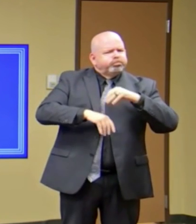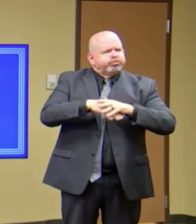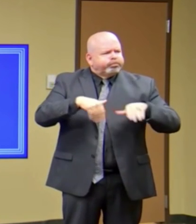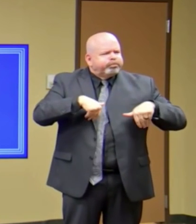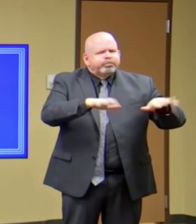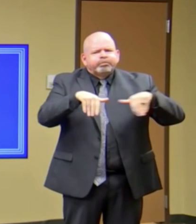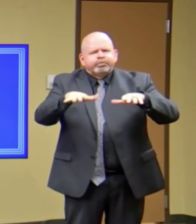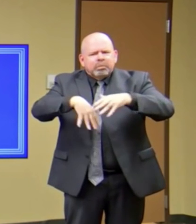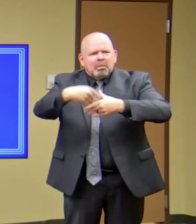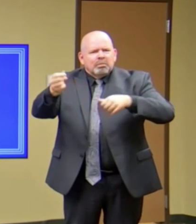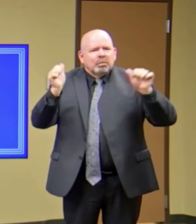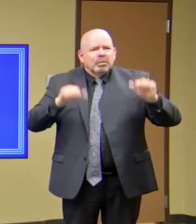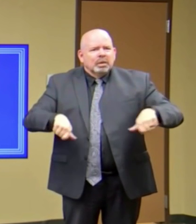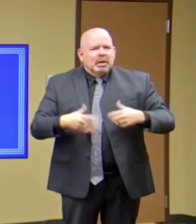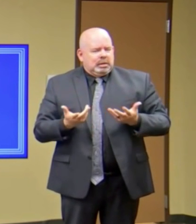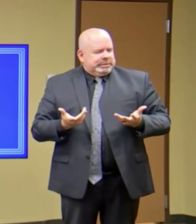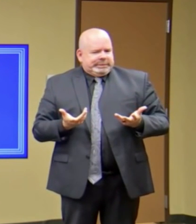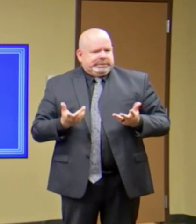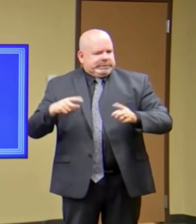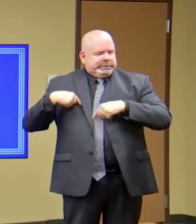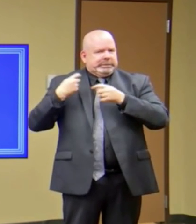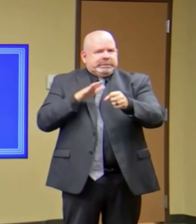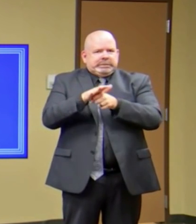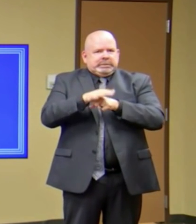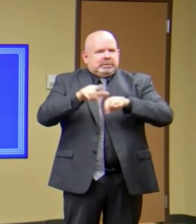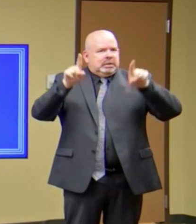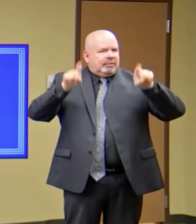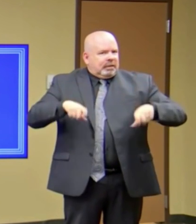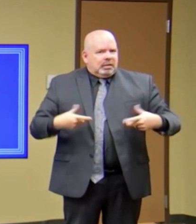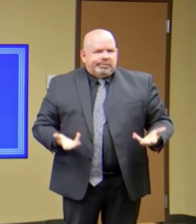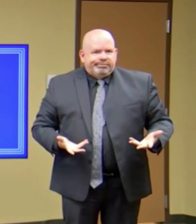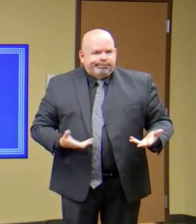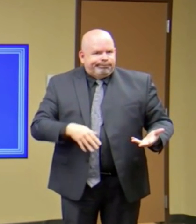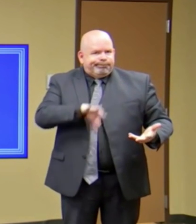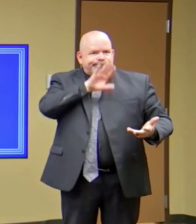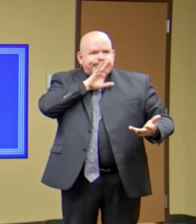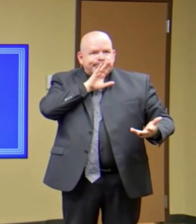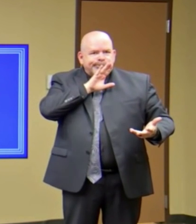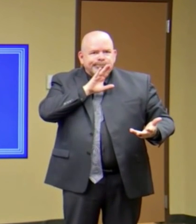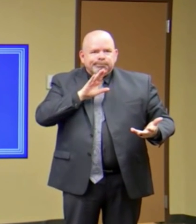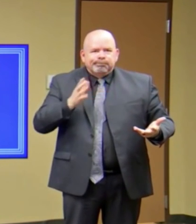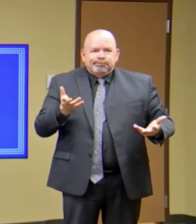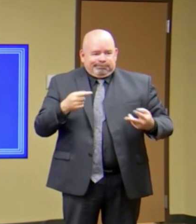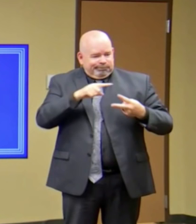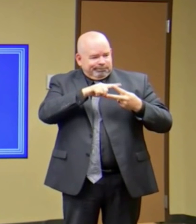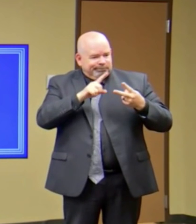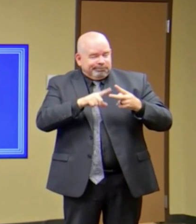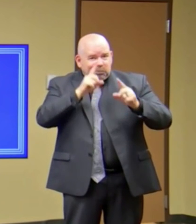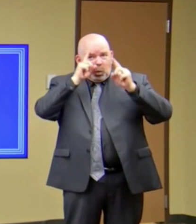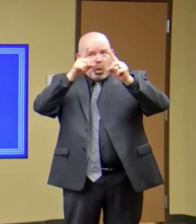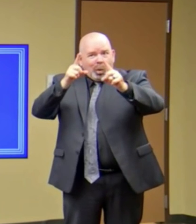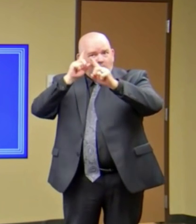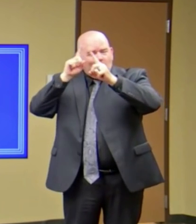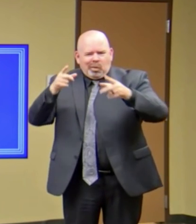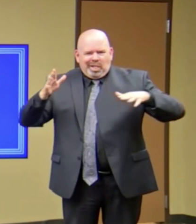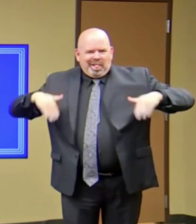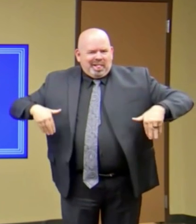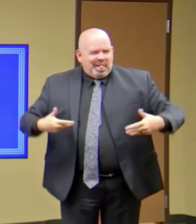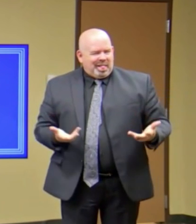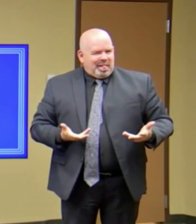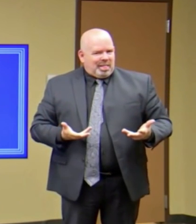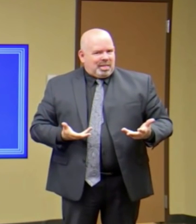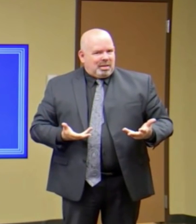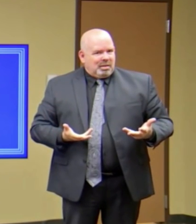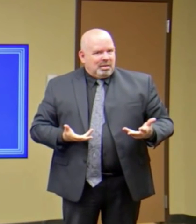first is two-week decline, which we haven't met. And the second is testing, which we haven't met. And what they tell